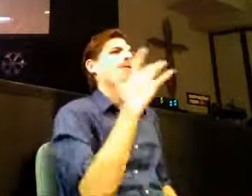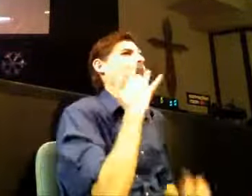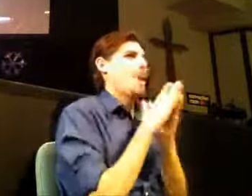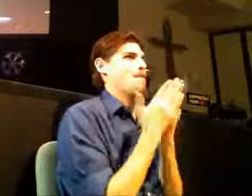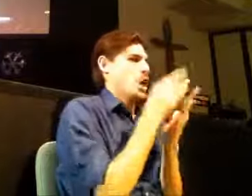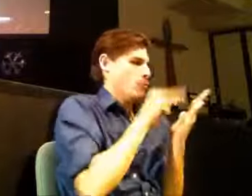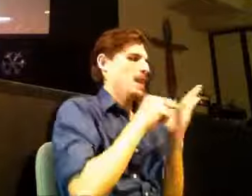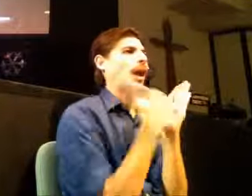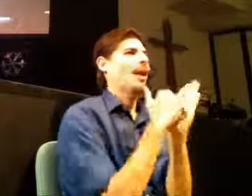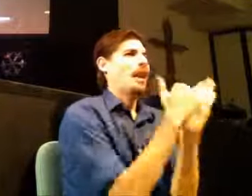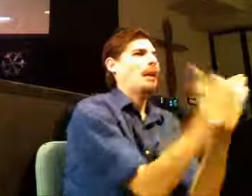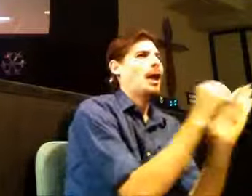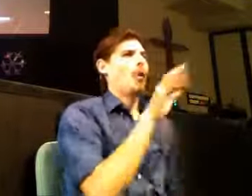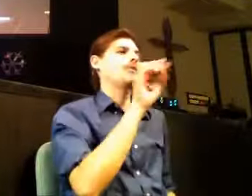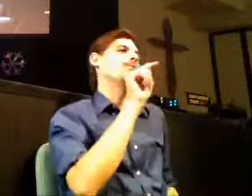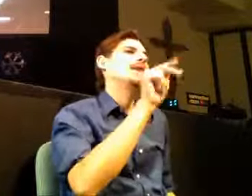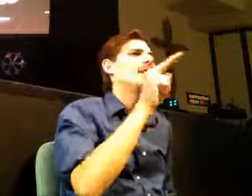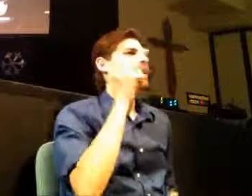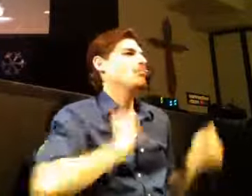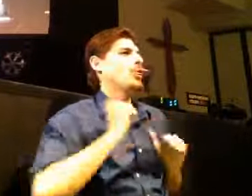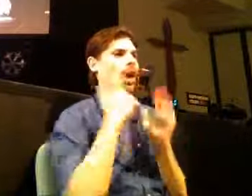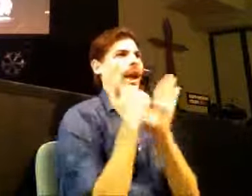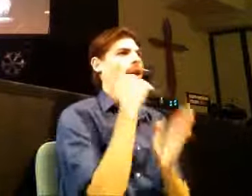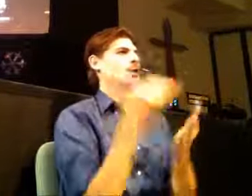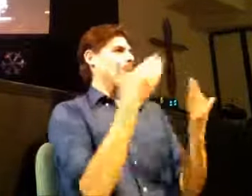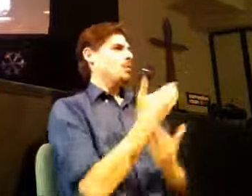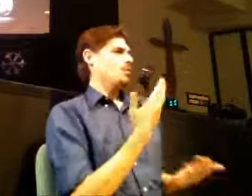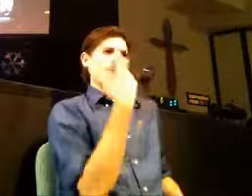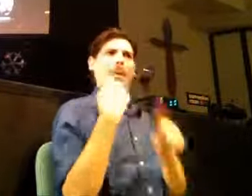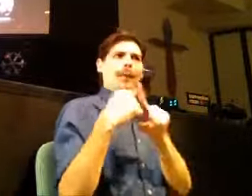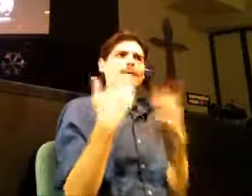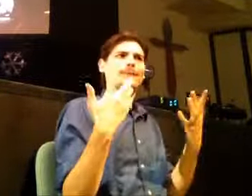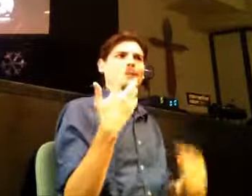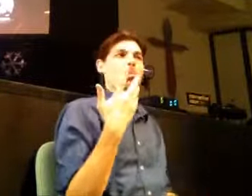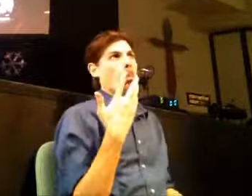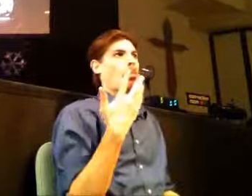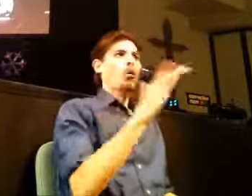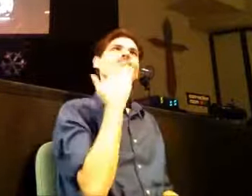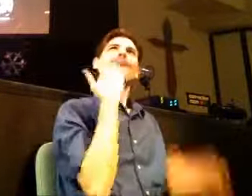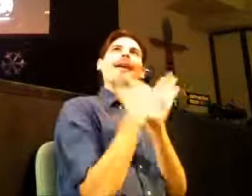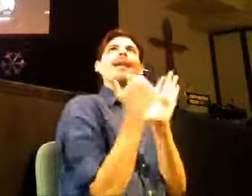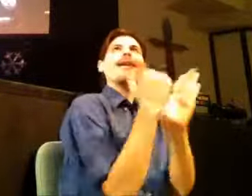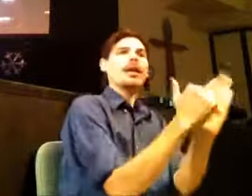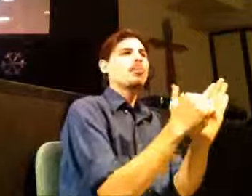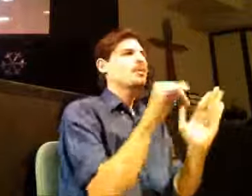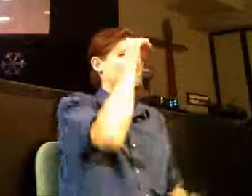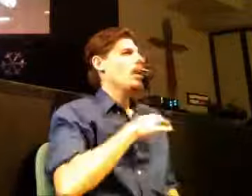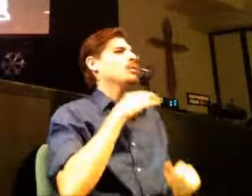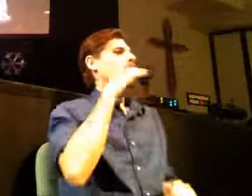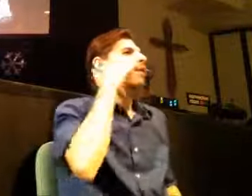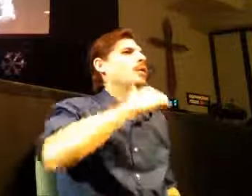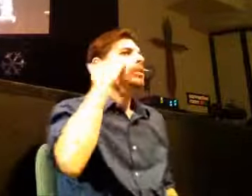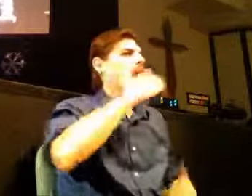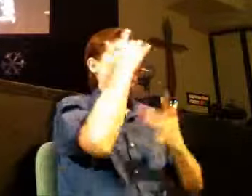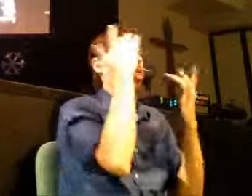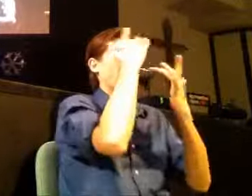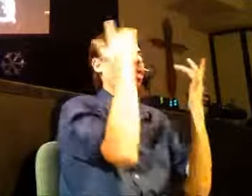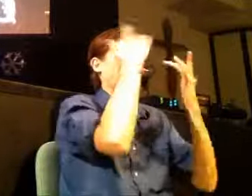over and over again all the episodes of MASH or something you it'd be fresh and new every time and every time it's on but this guy had to navigate this thing of this memory loss that he kept going over again and again and again but he would use these